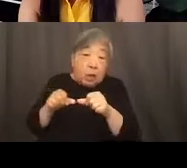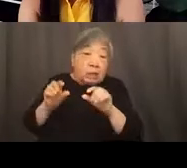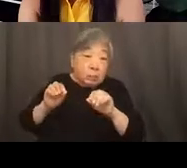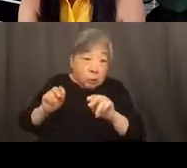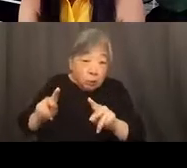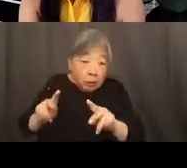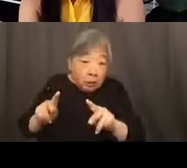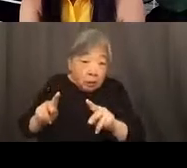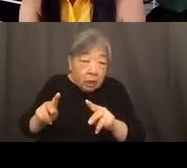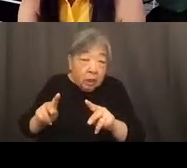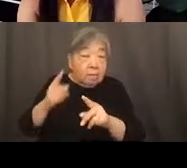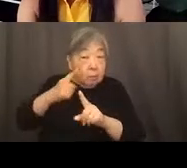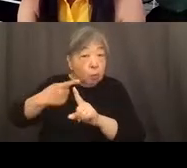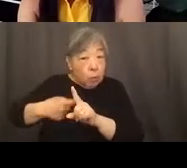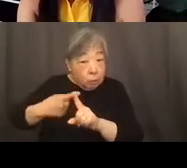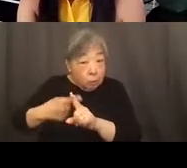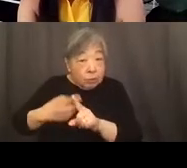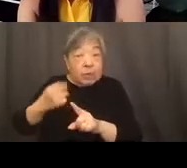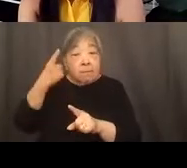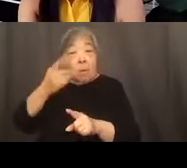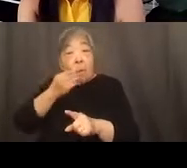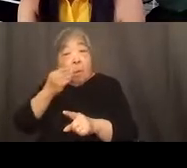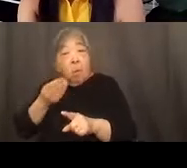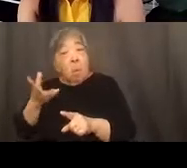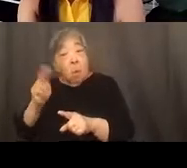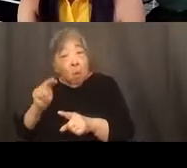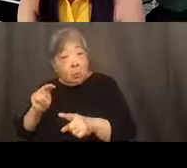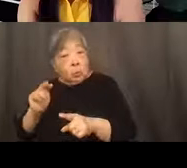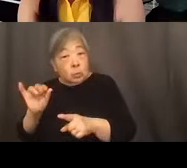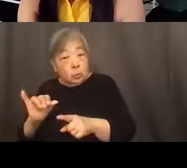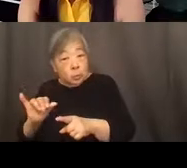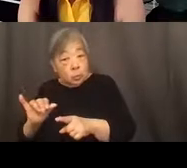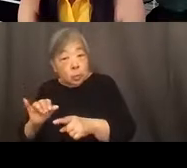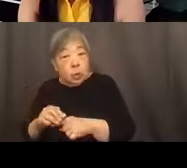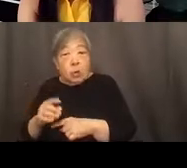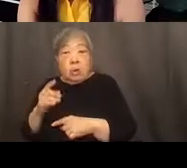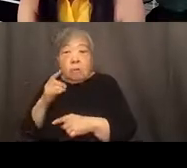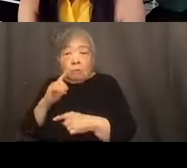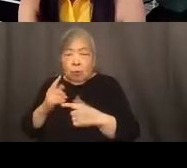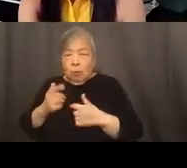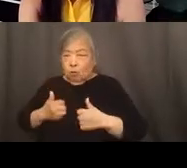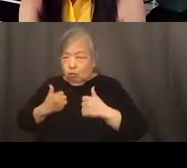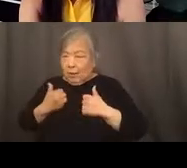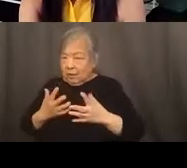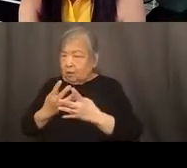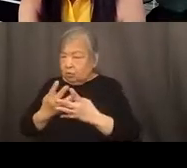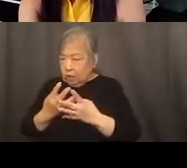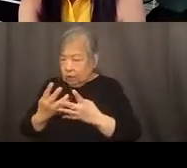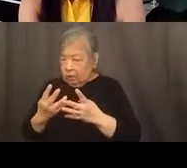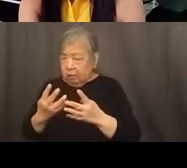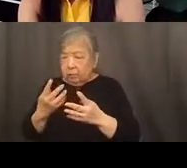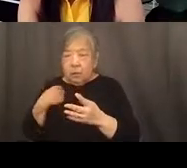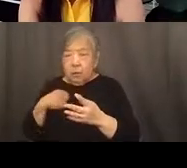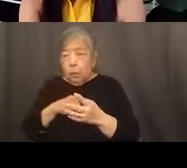renters and for homeowners as well. So just to set the stage in terms of resident screening. Like I said, we've got a